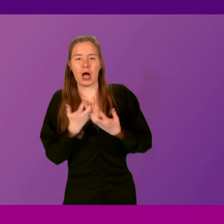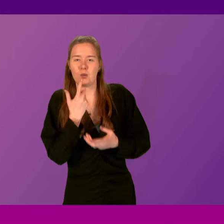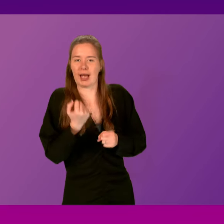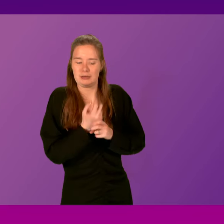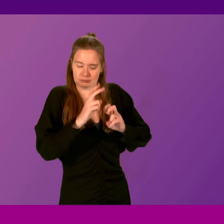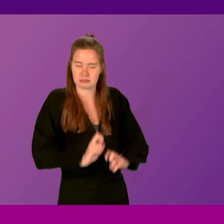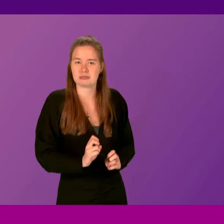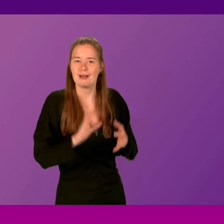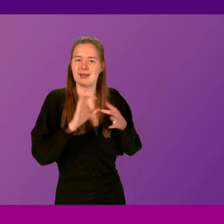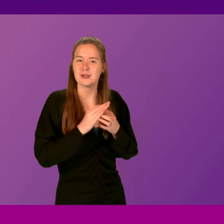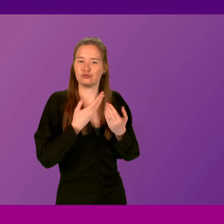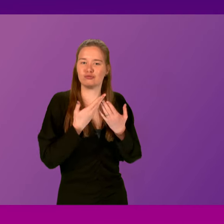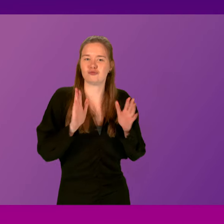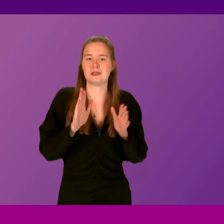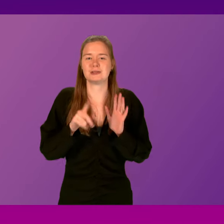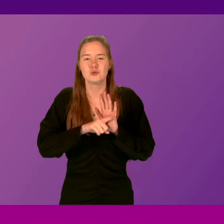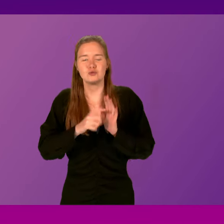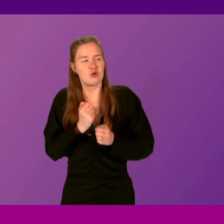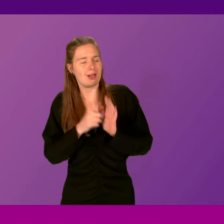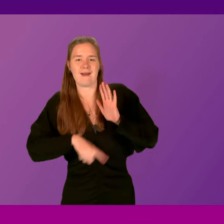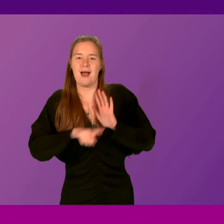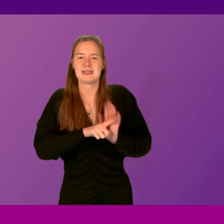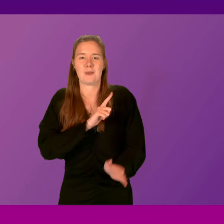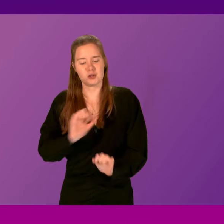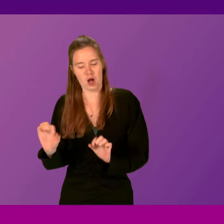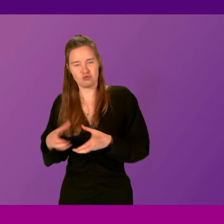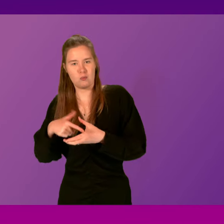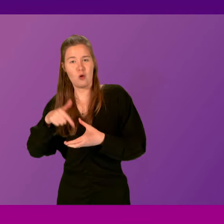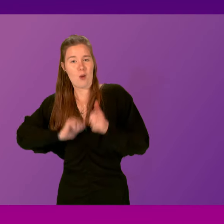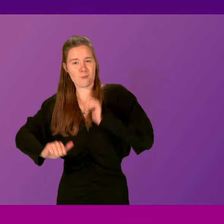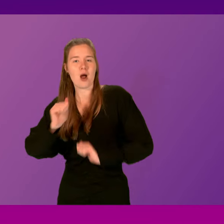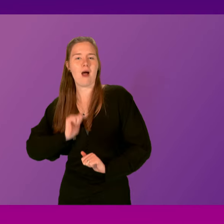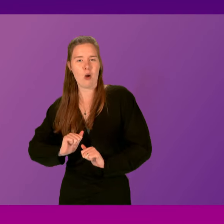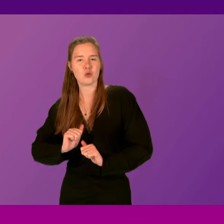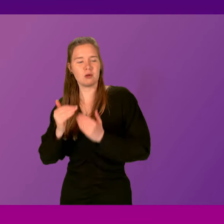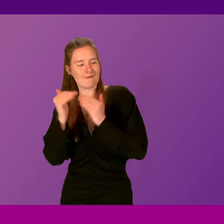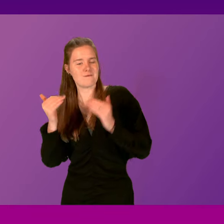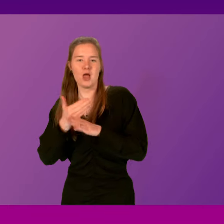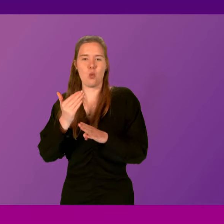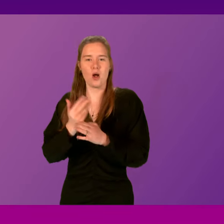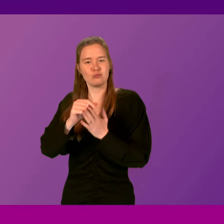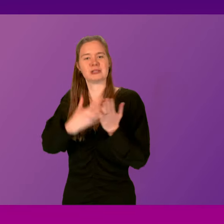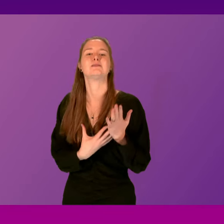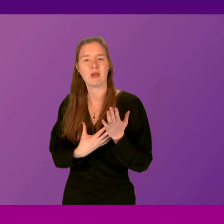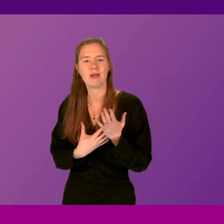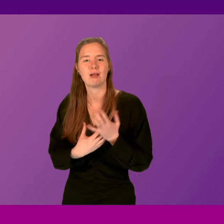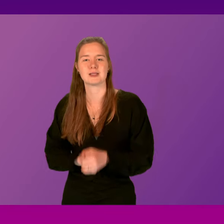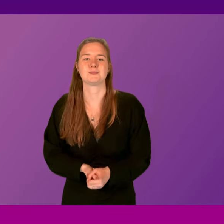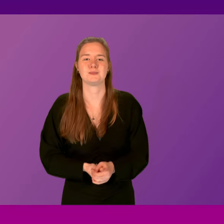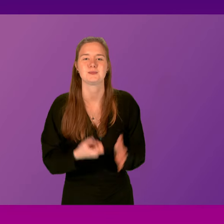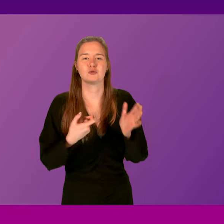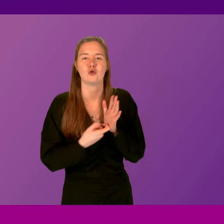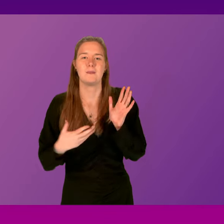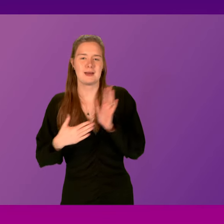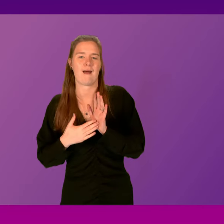can do in relation to the Trading Scotland Act, because we are the party. I'm proud that we are the party of fair work principles, planning officer. Rona Mackay.